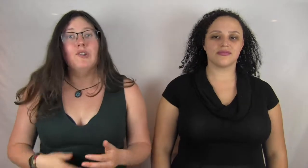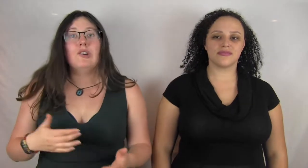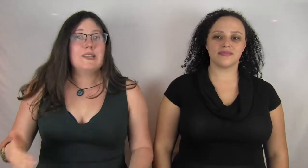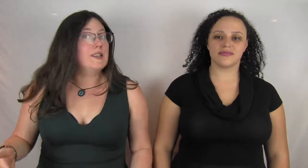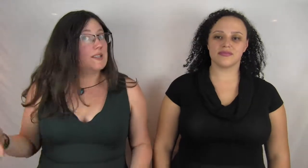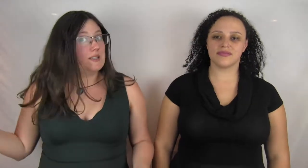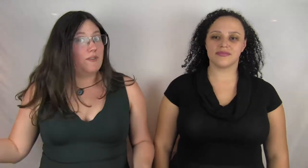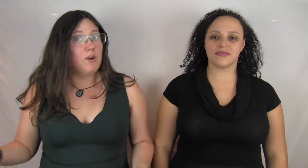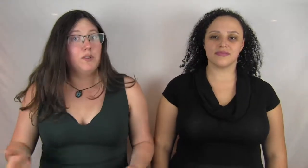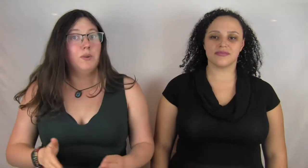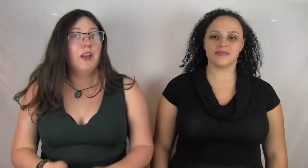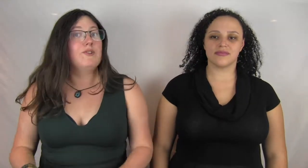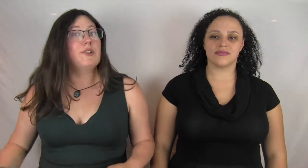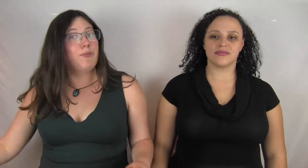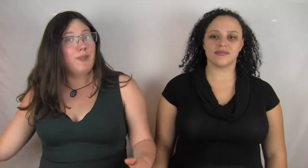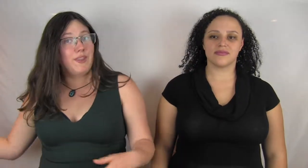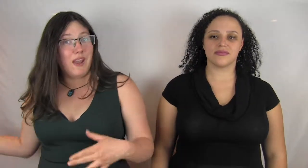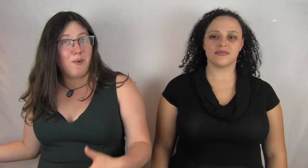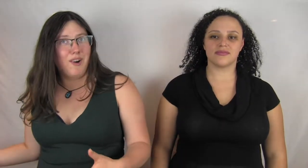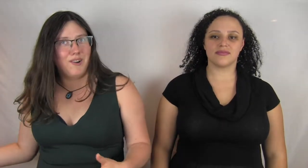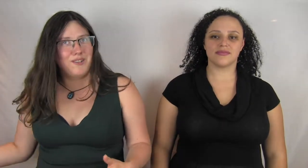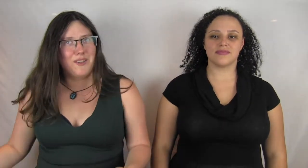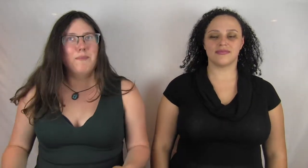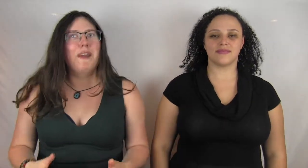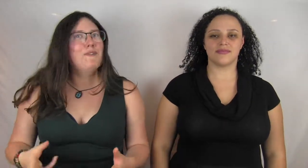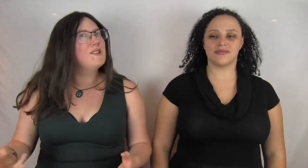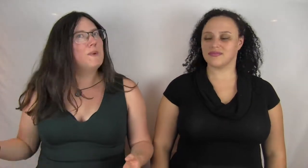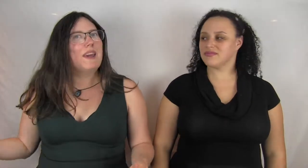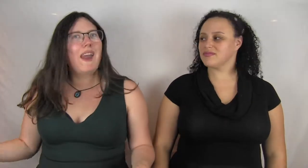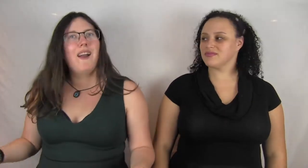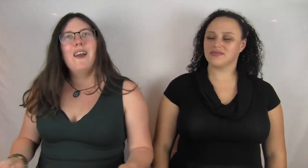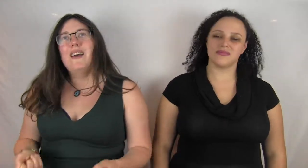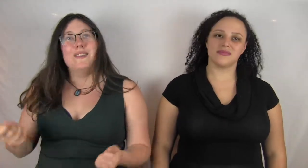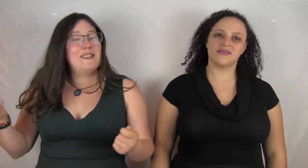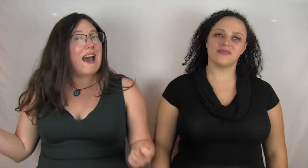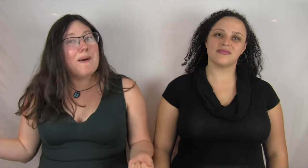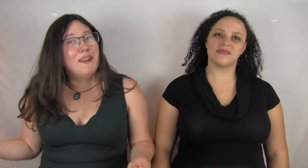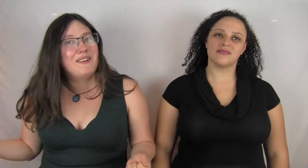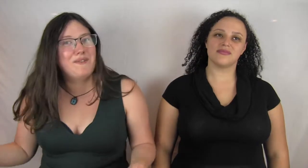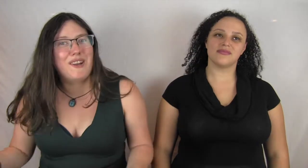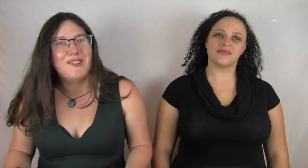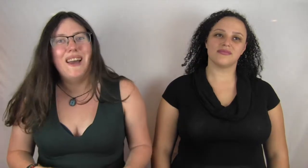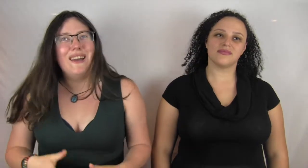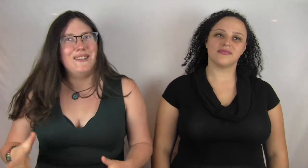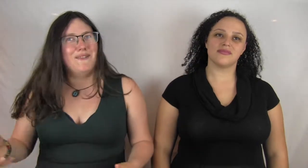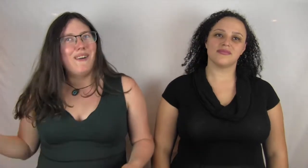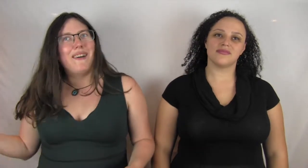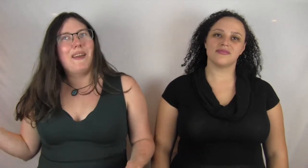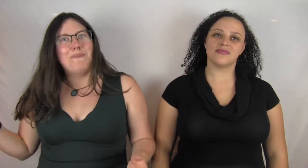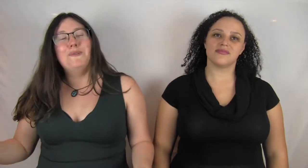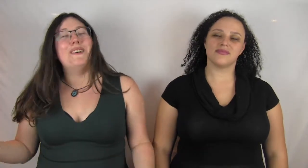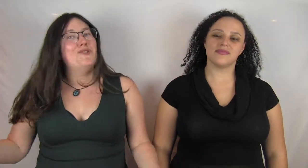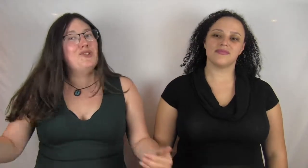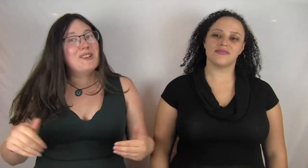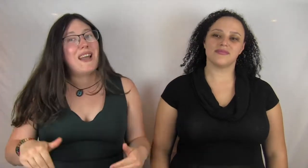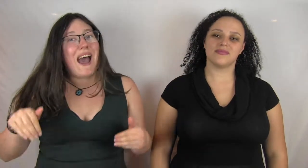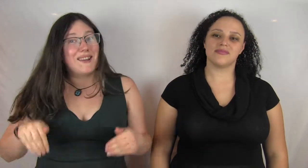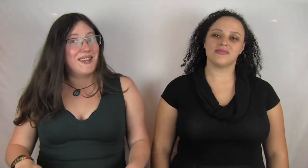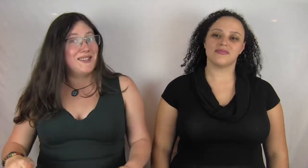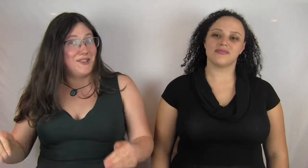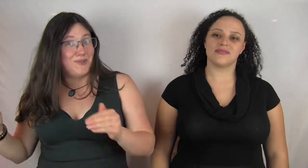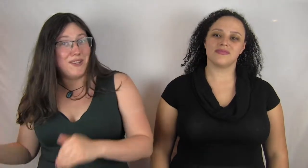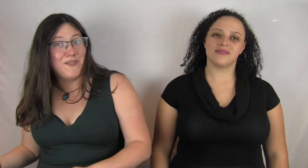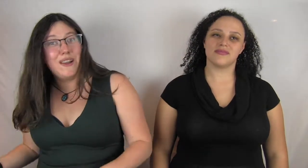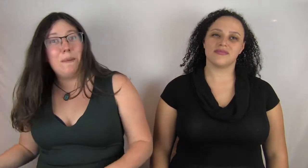Nightwalkers, just as it's difficult to align yourself with the Nightwalkers. The main reason we care this is happening to the rich is the fact that Bruce has just